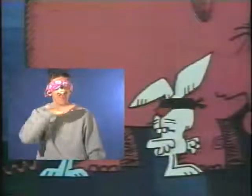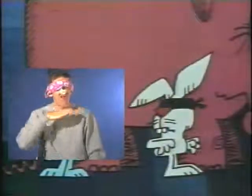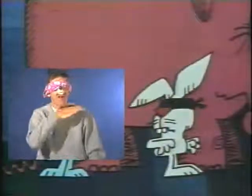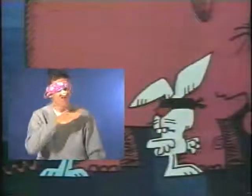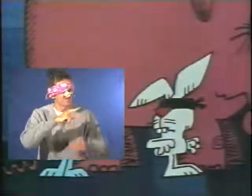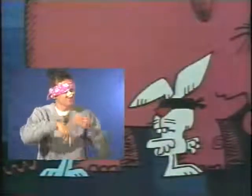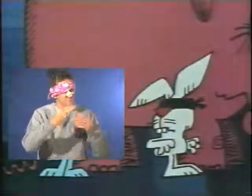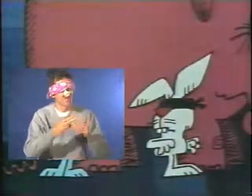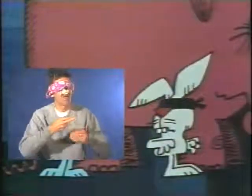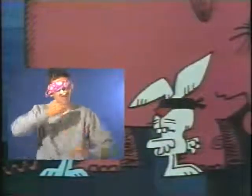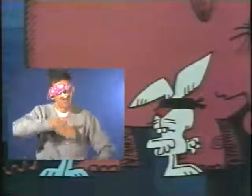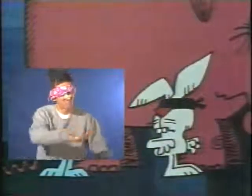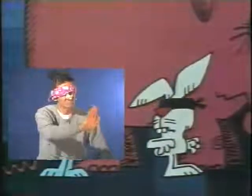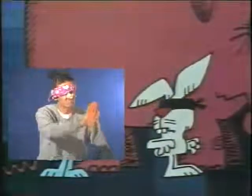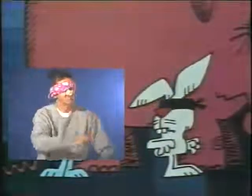Why do you lie about elephants?